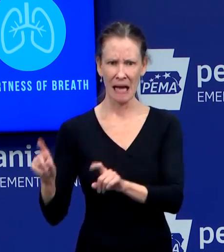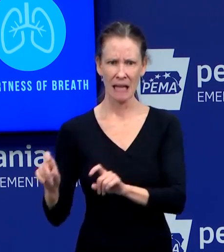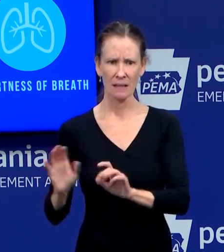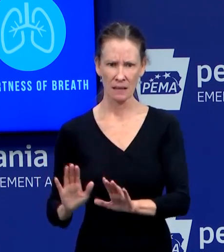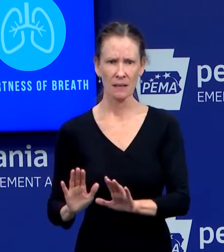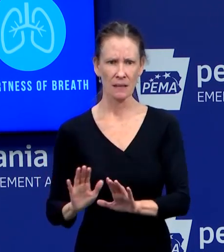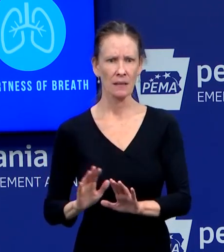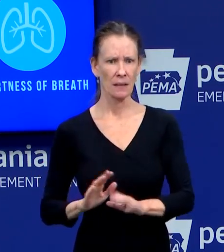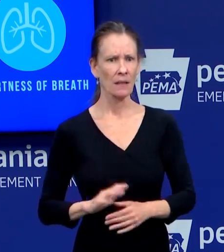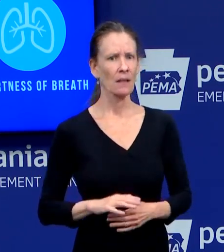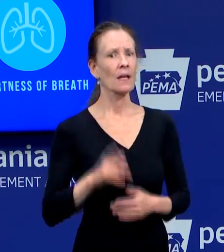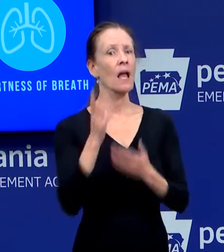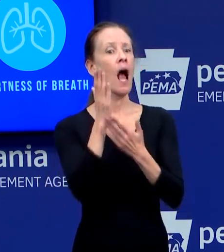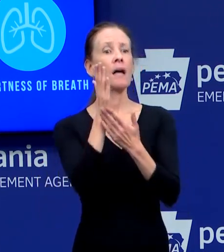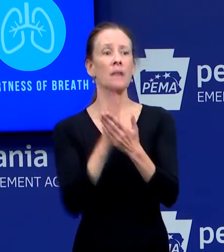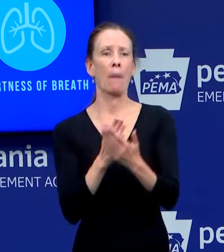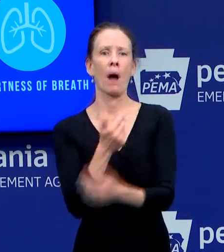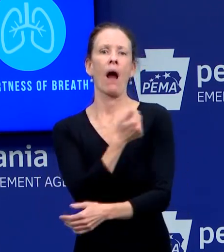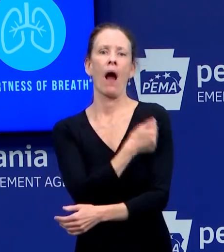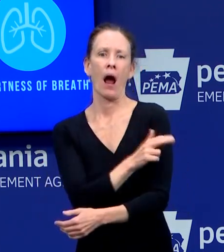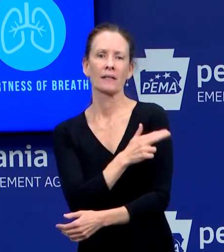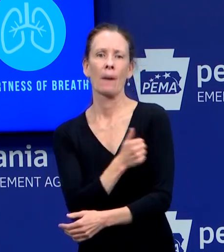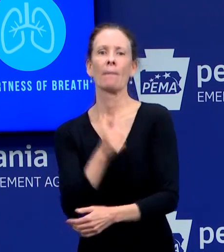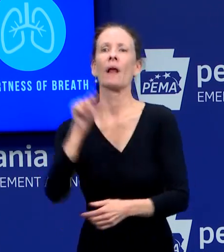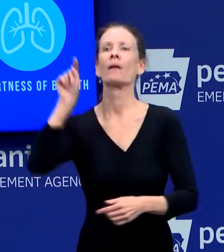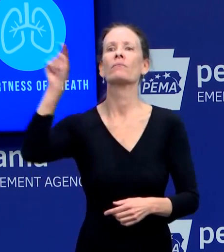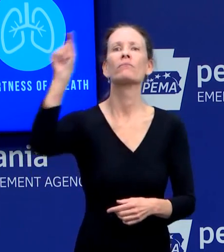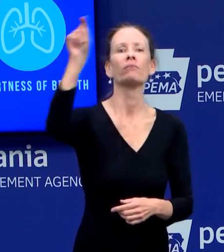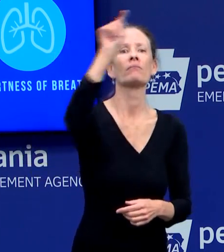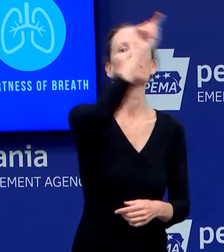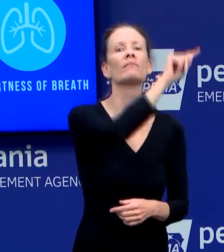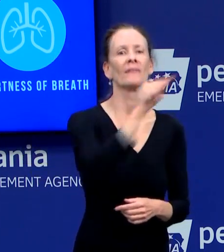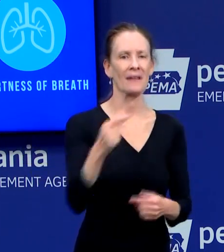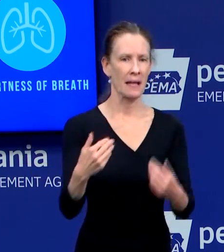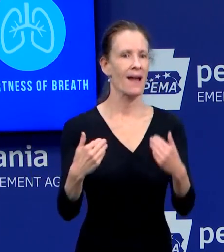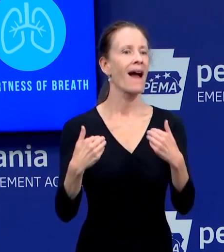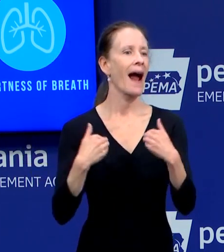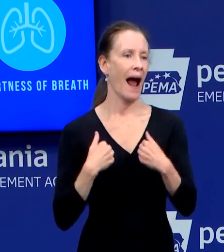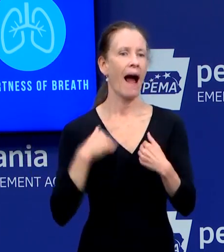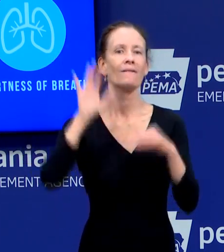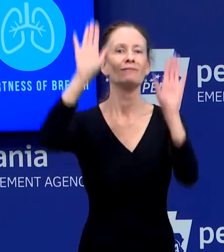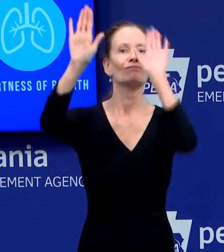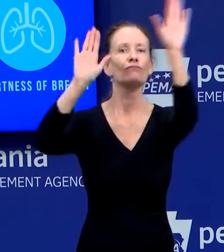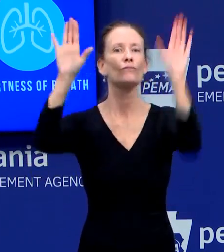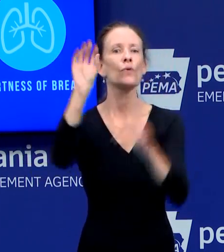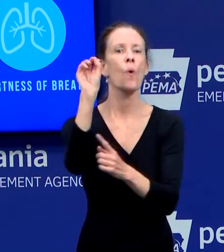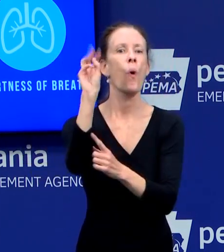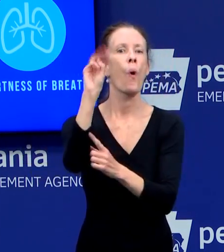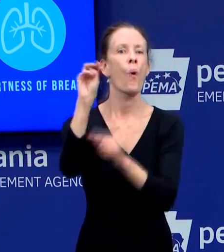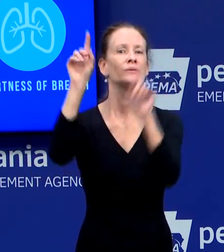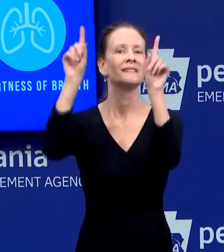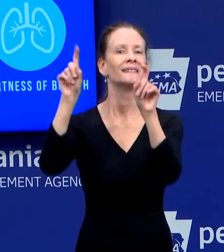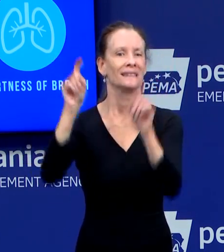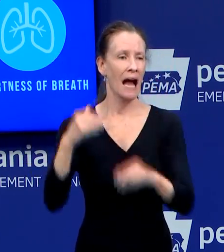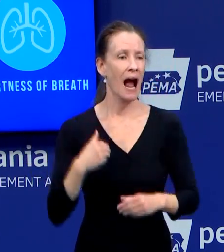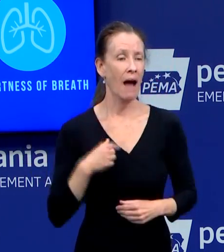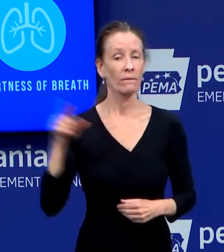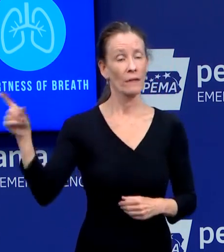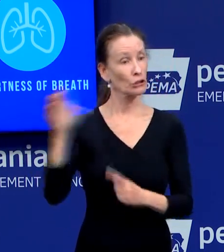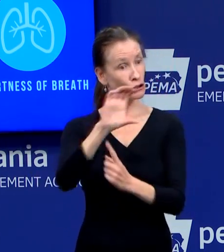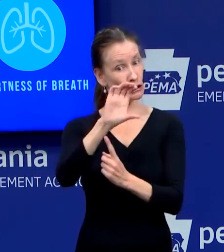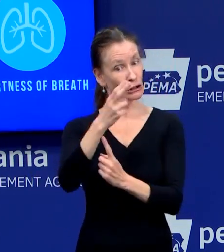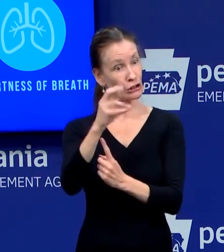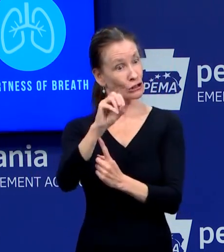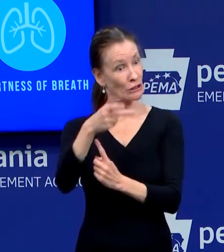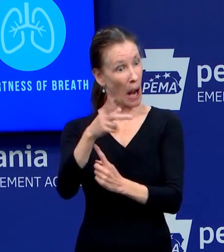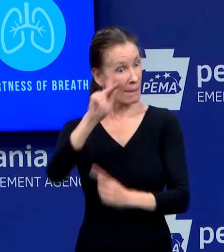and health systems are developing their own testing. I know the Children's Hospital of Philadelphia can do their own testing. And we've heard... I know Philadelphia